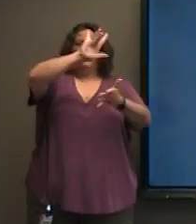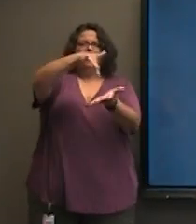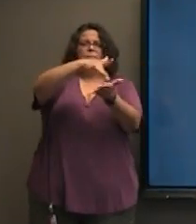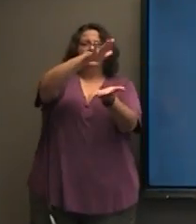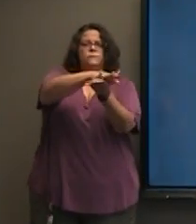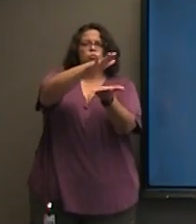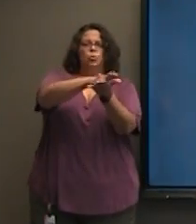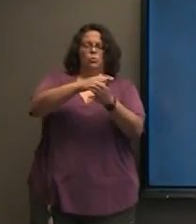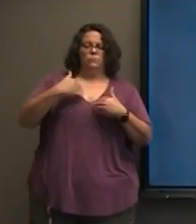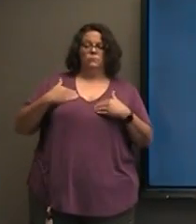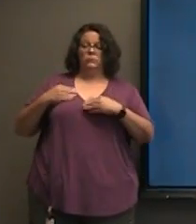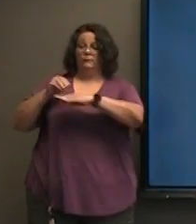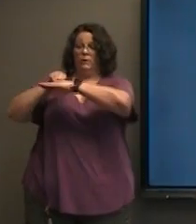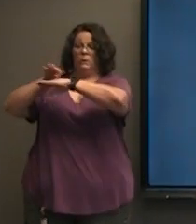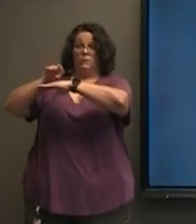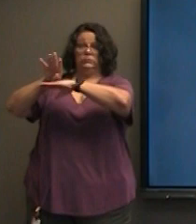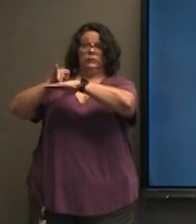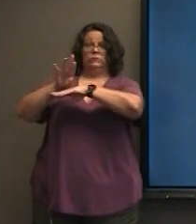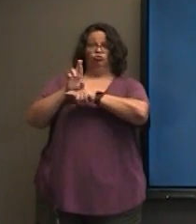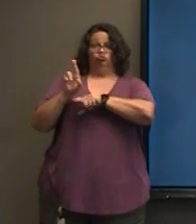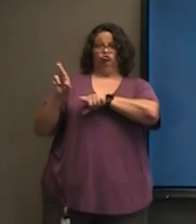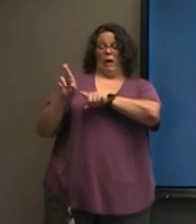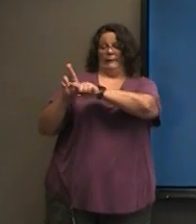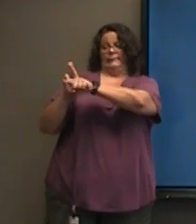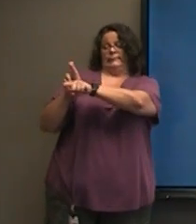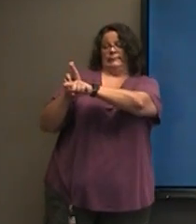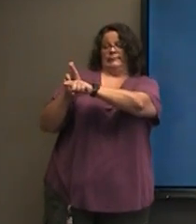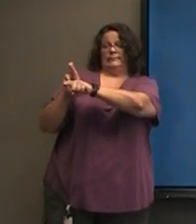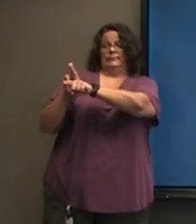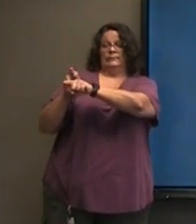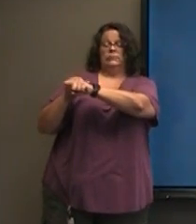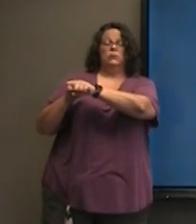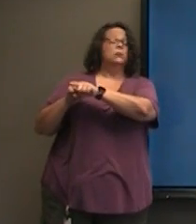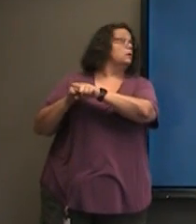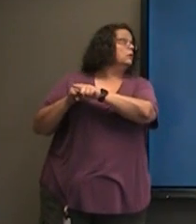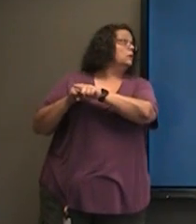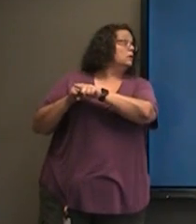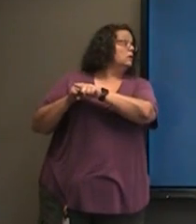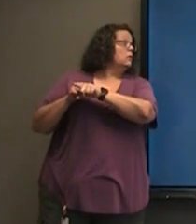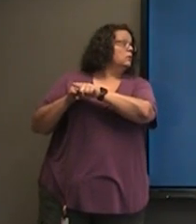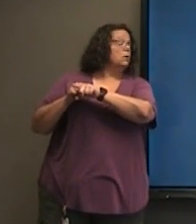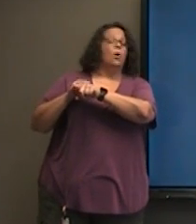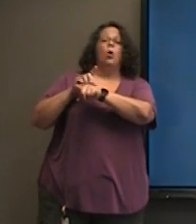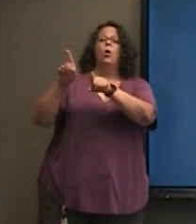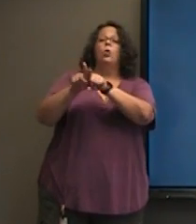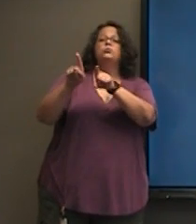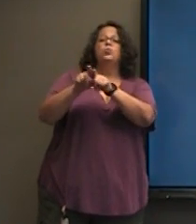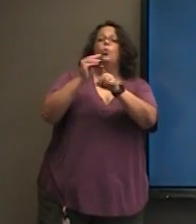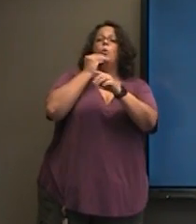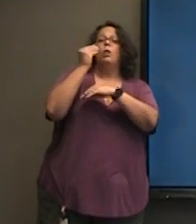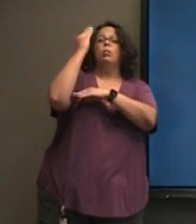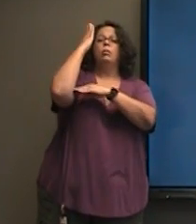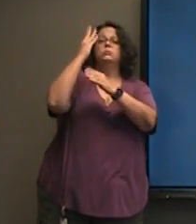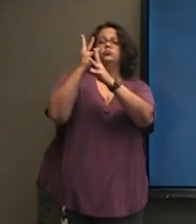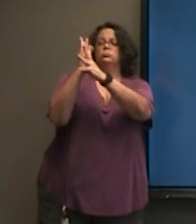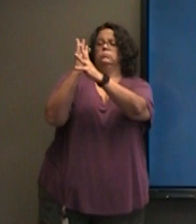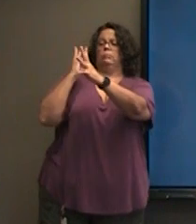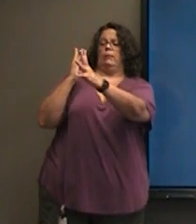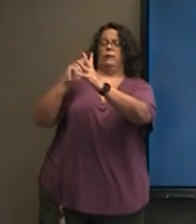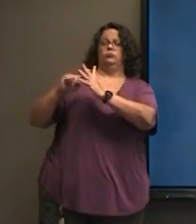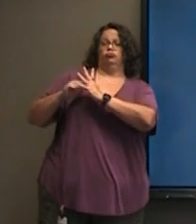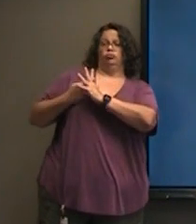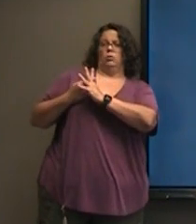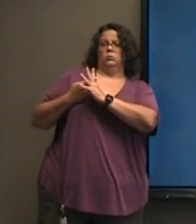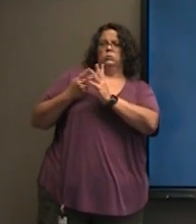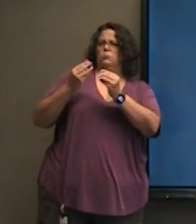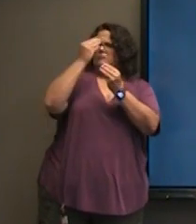Our counseling office is right over here to the right-hand side. In addition to that, this is where our lunch line starts. So I wanted to